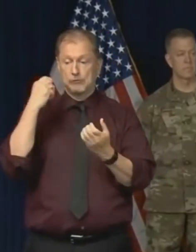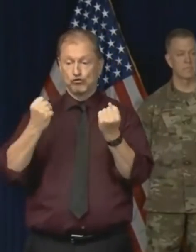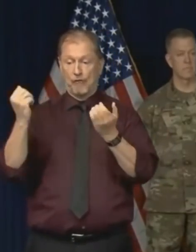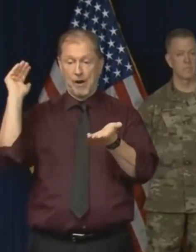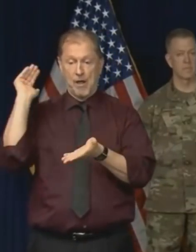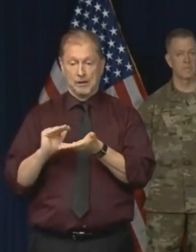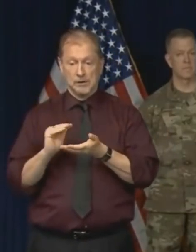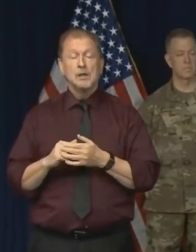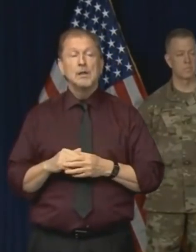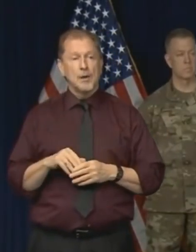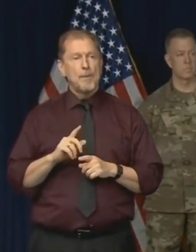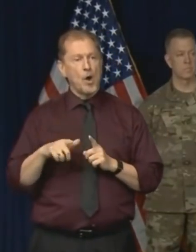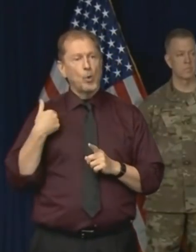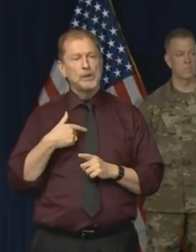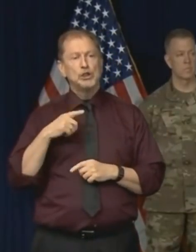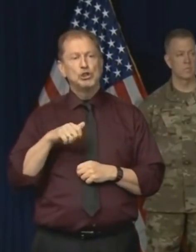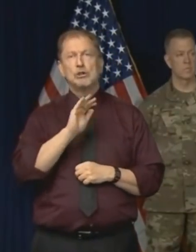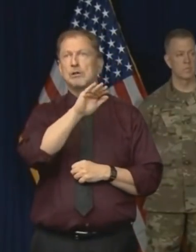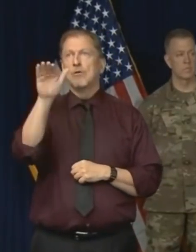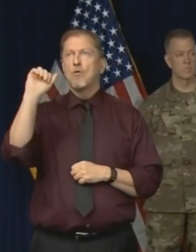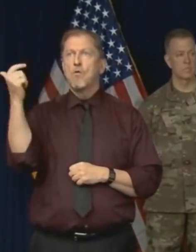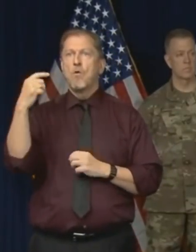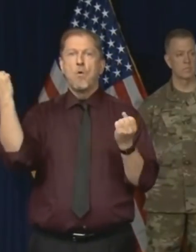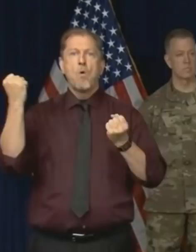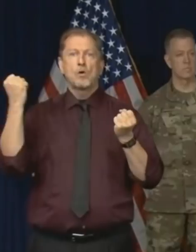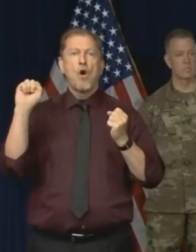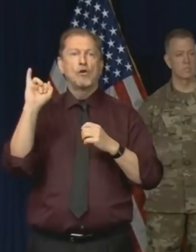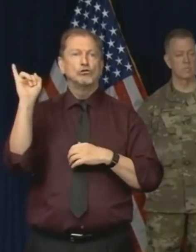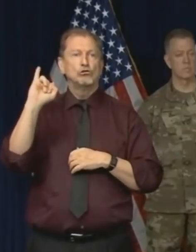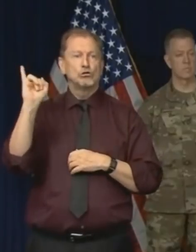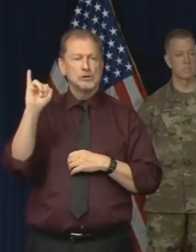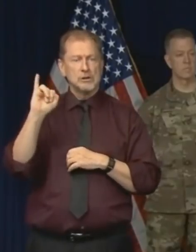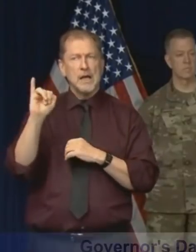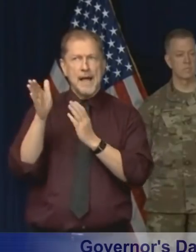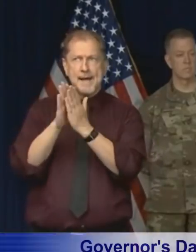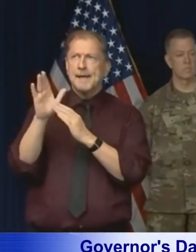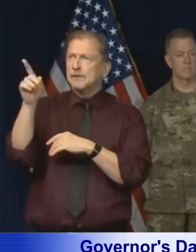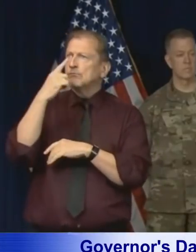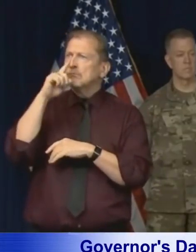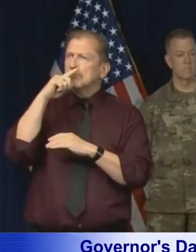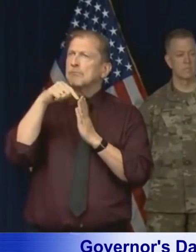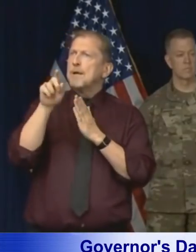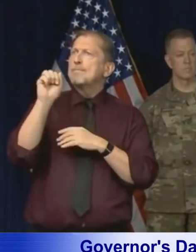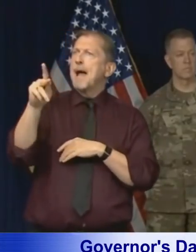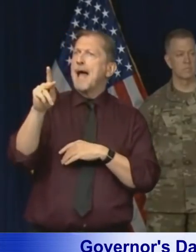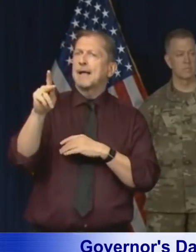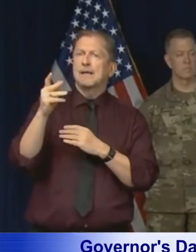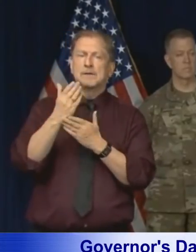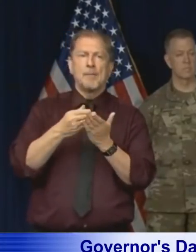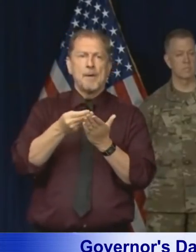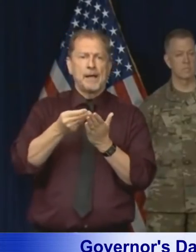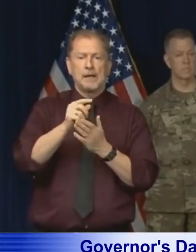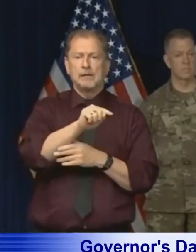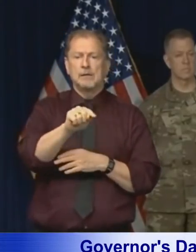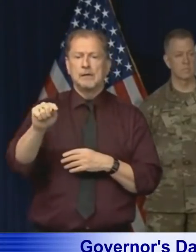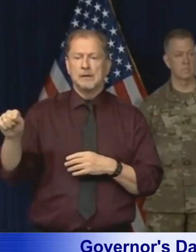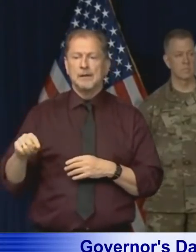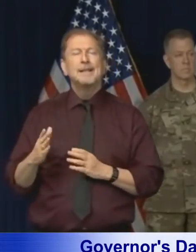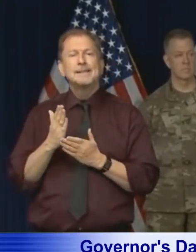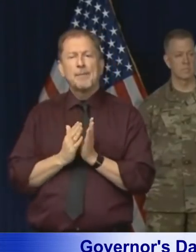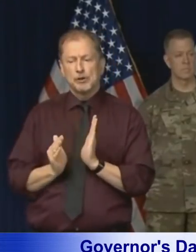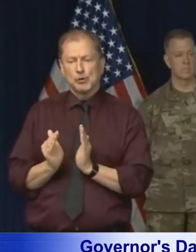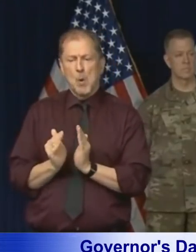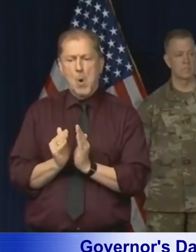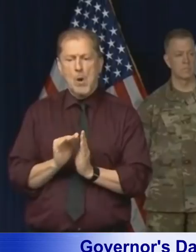communicating with all of our auto insurance companies to get to ask them to do the same thing. I don't know which ones that are smaller